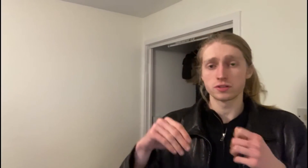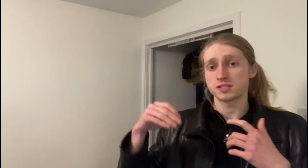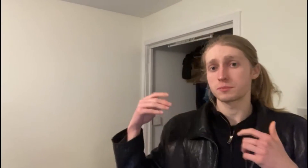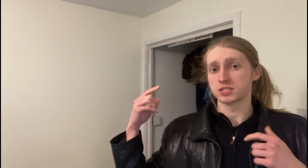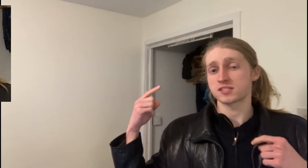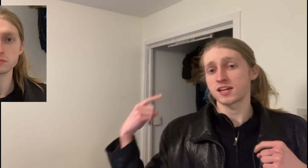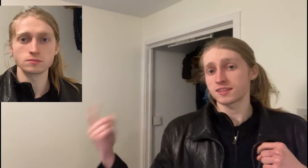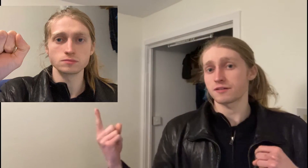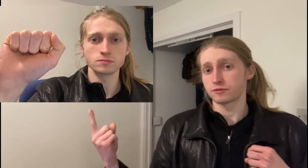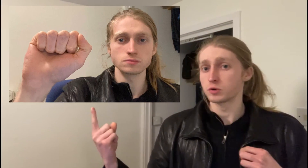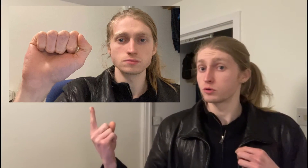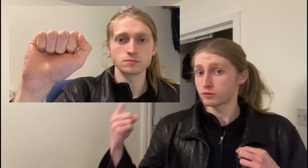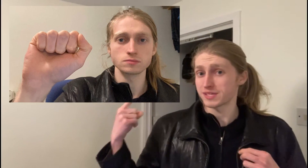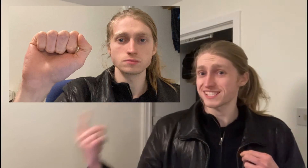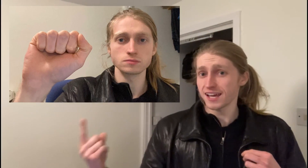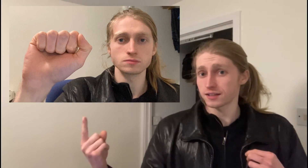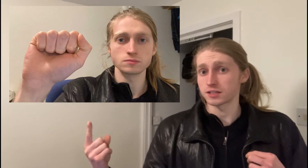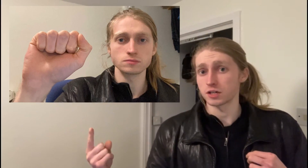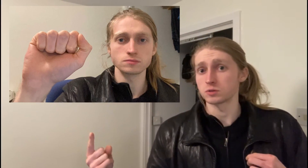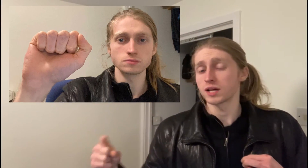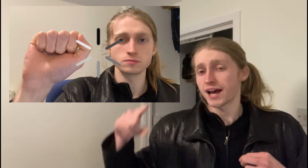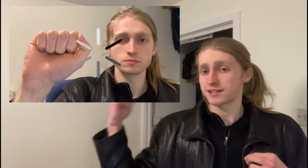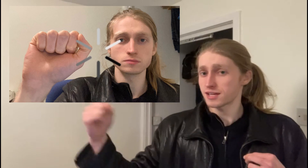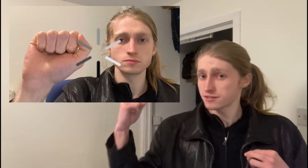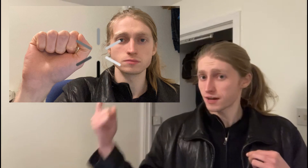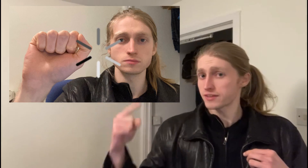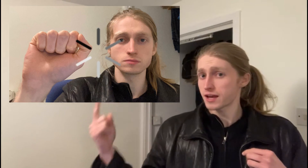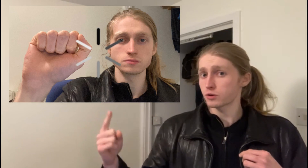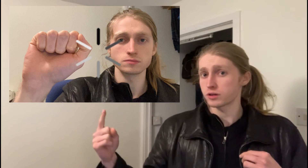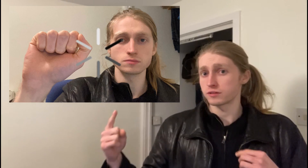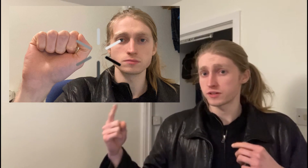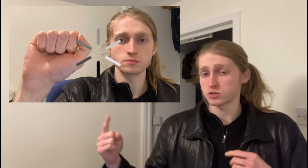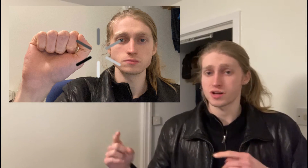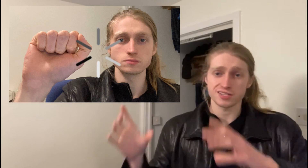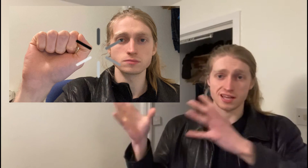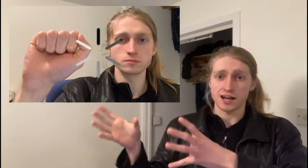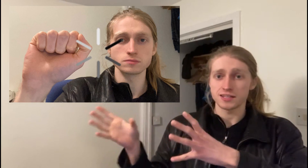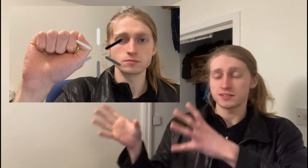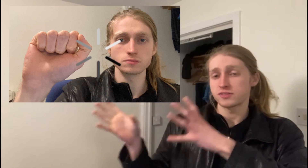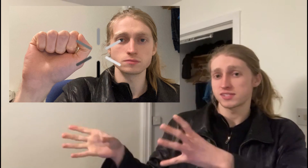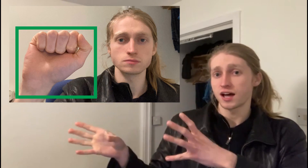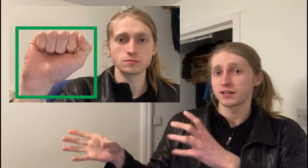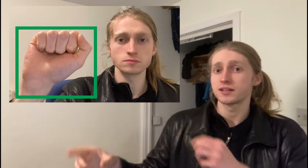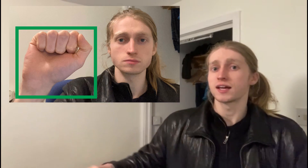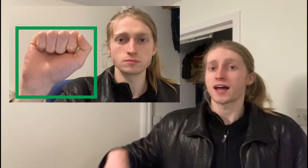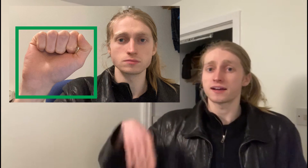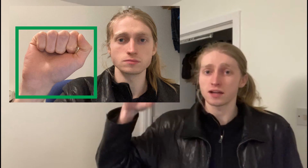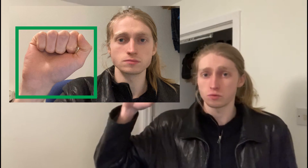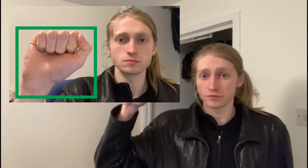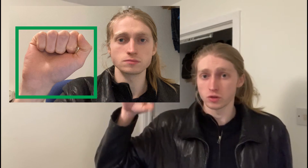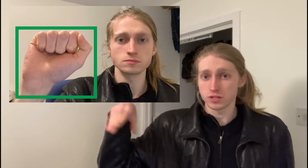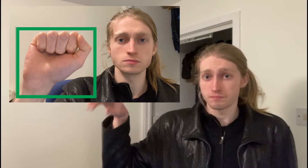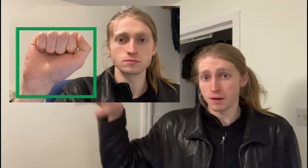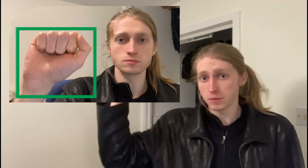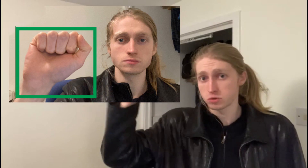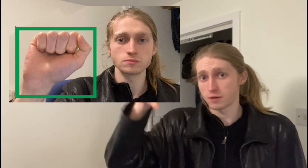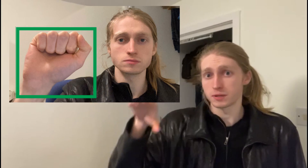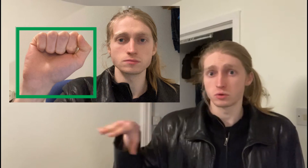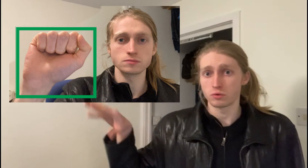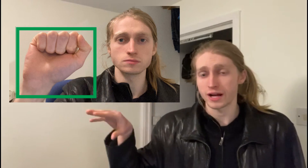that's able to take that photo from a second ago, identify the area of interest, i.e. the sign, and get rid of all the mumbo jumbo around